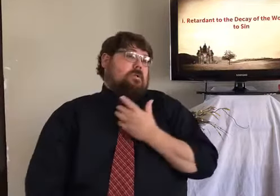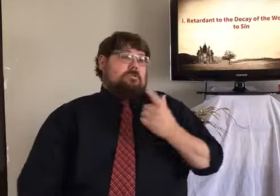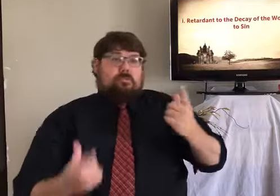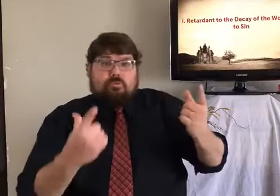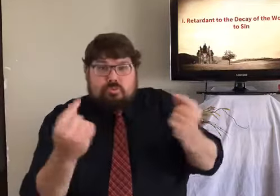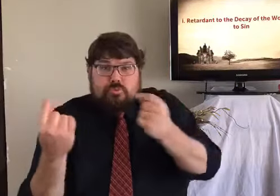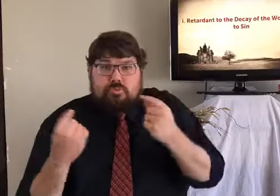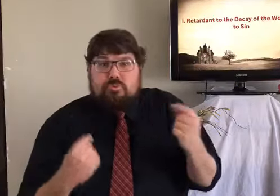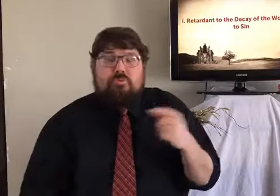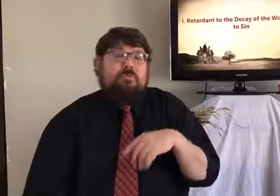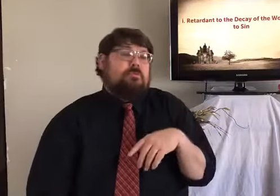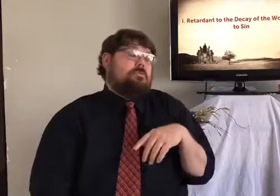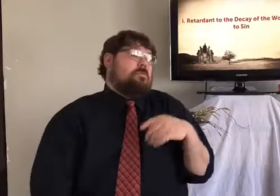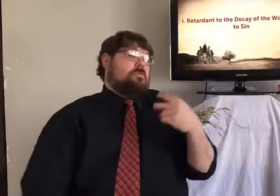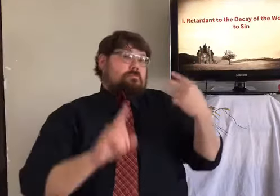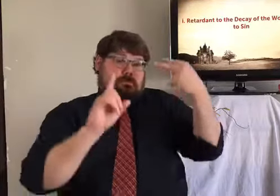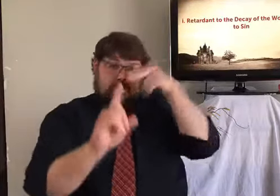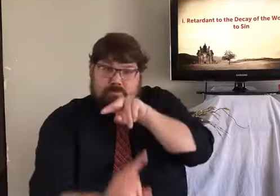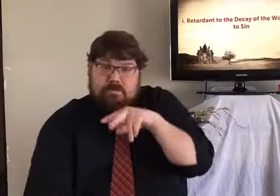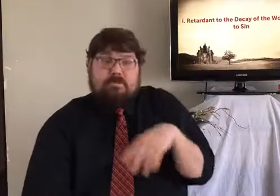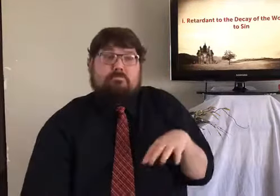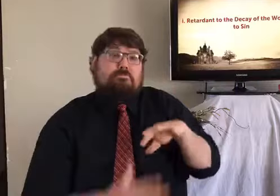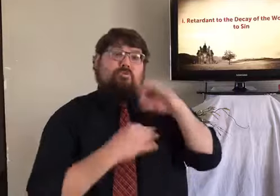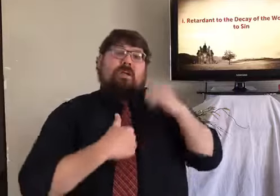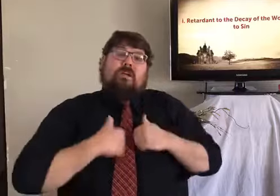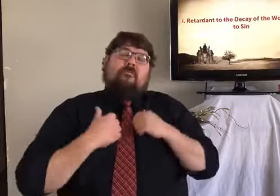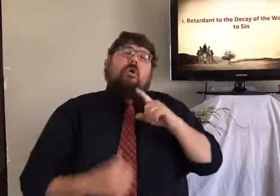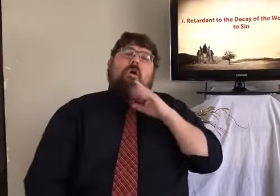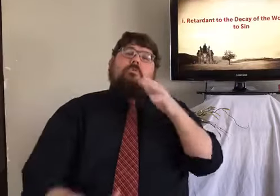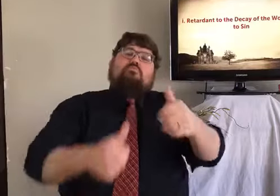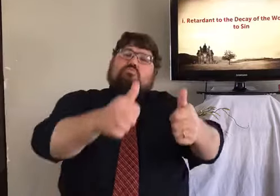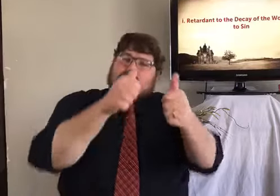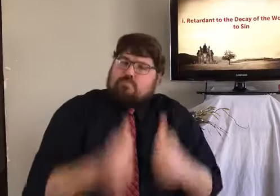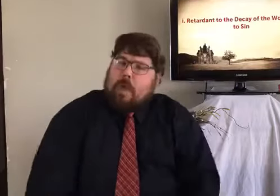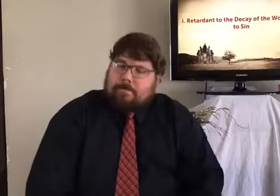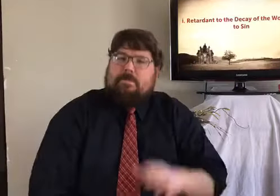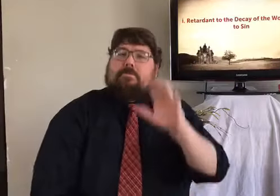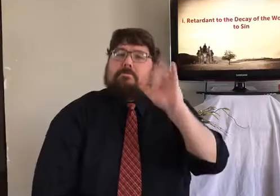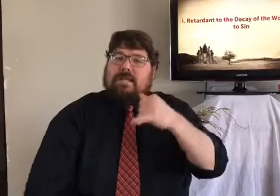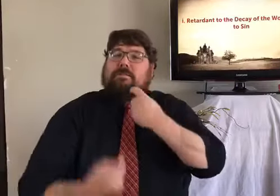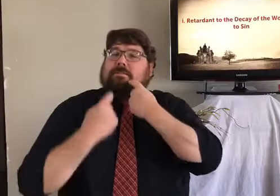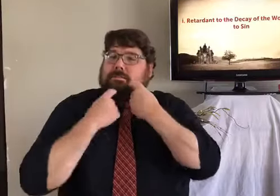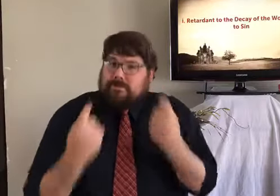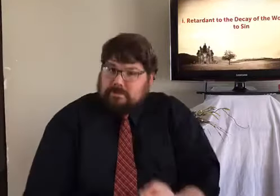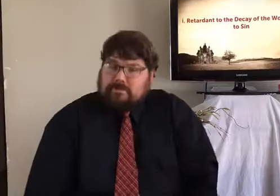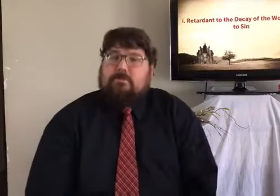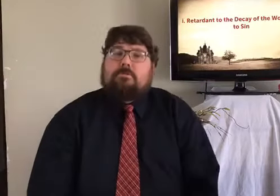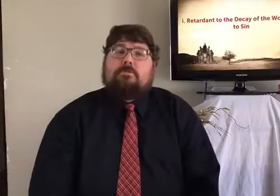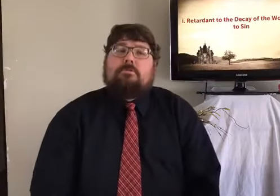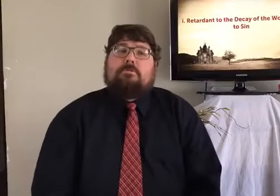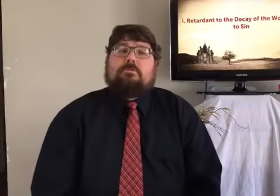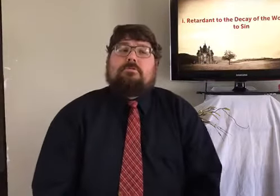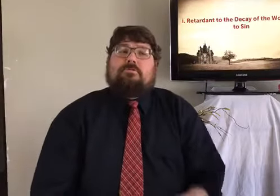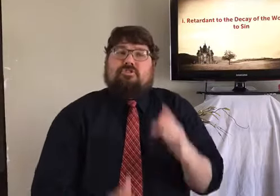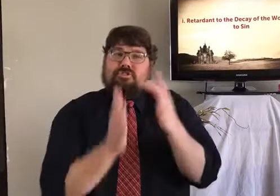speech, our actions. The way we see things is all